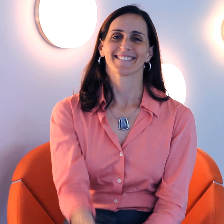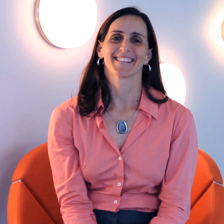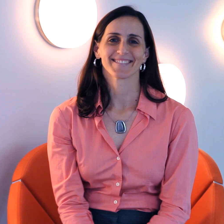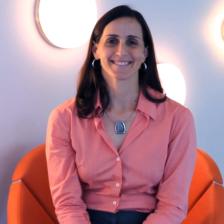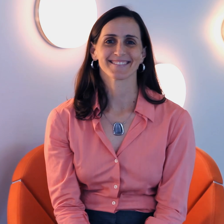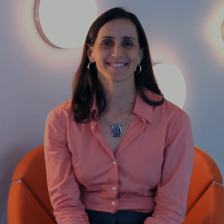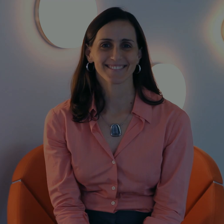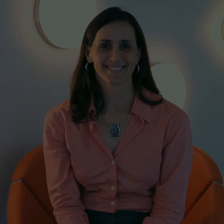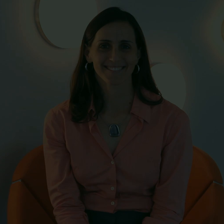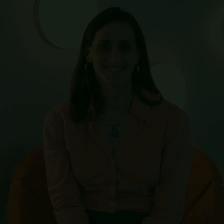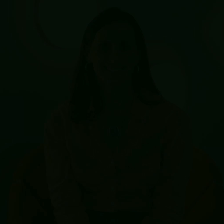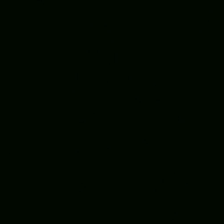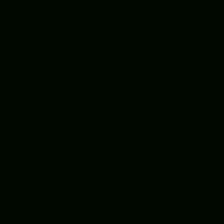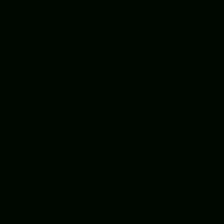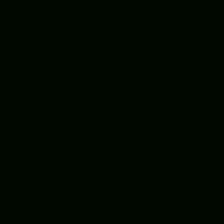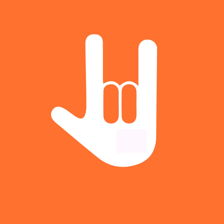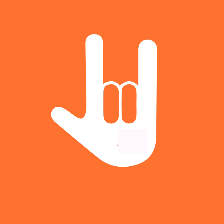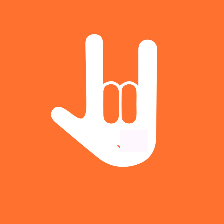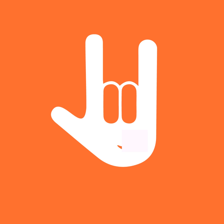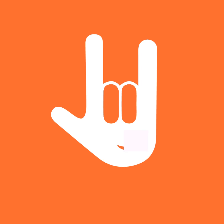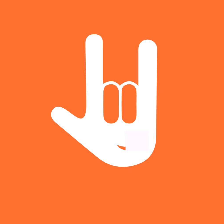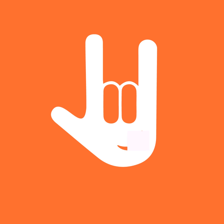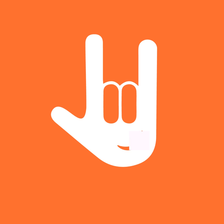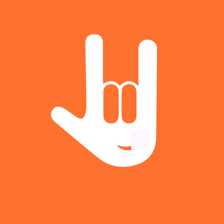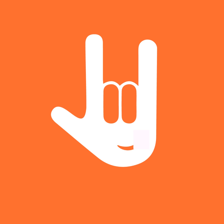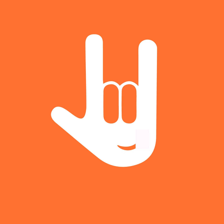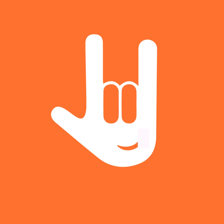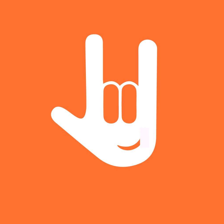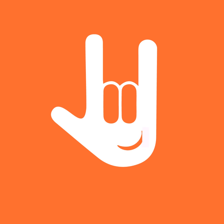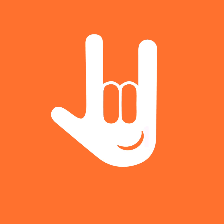method. started. Okay. Thank you. You